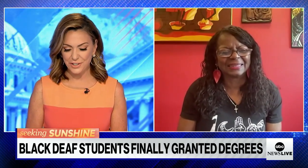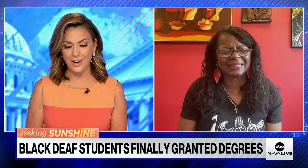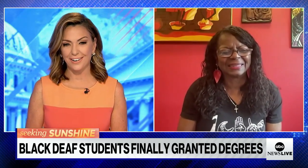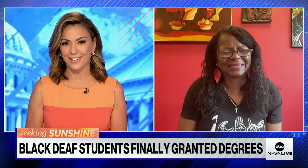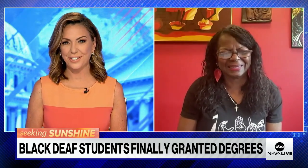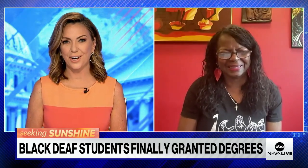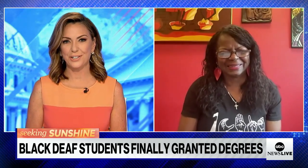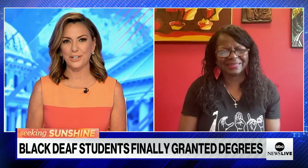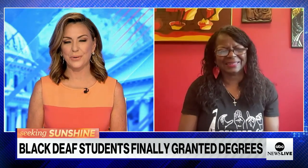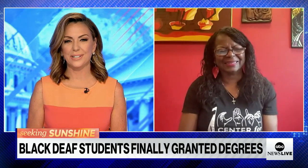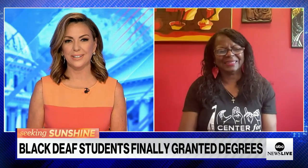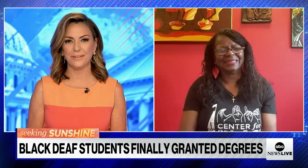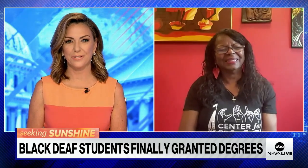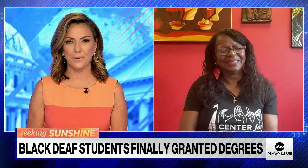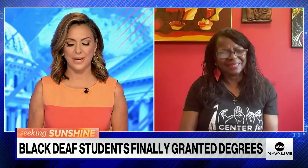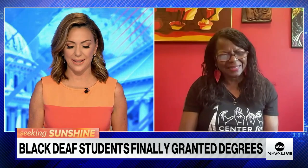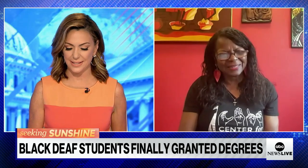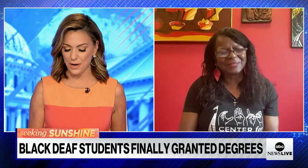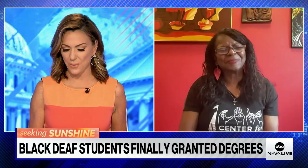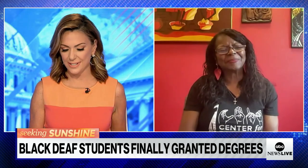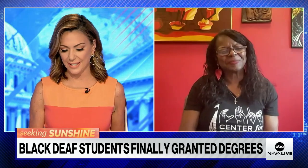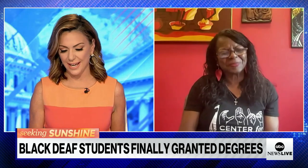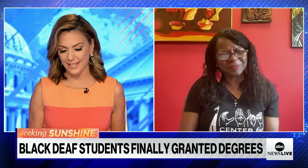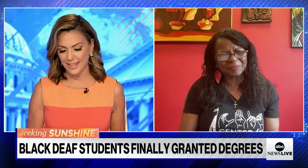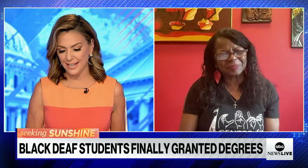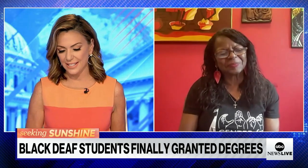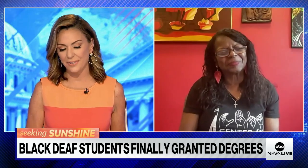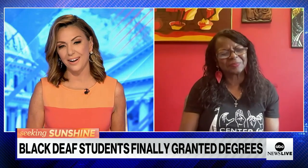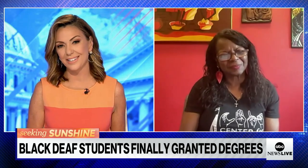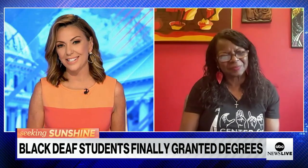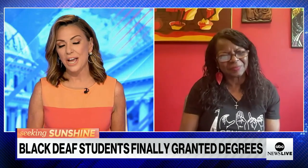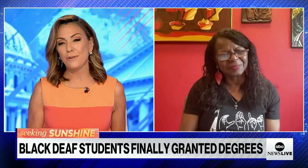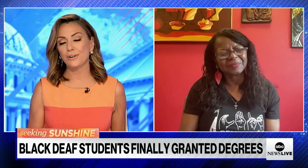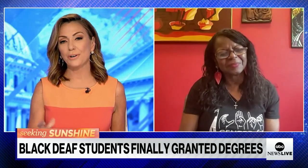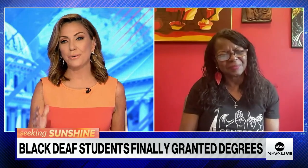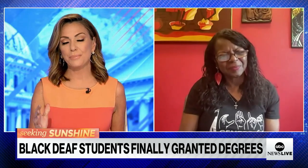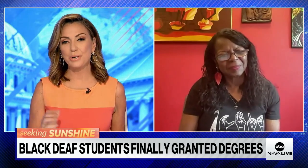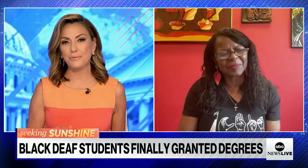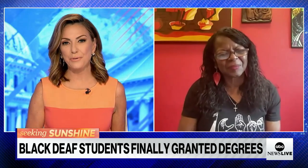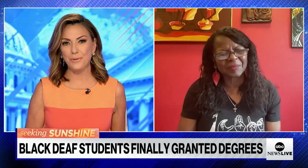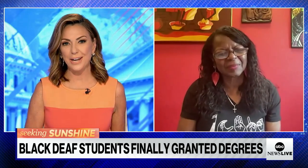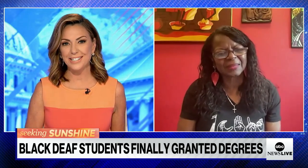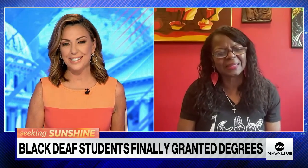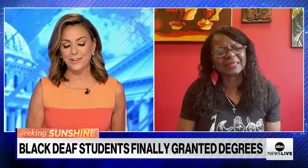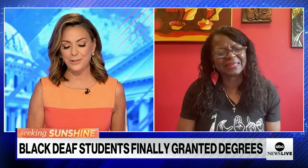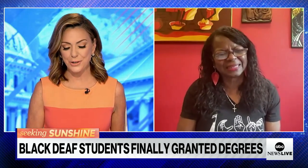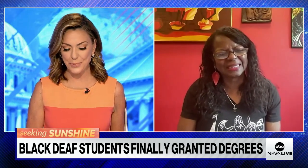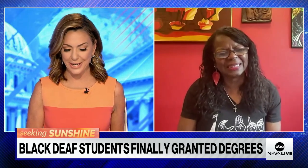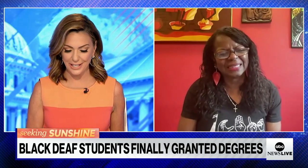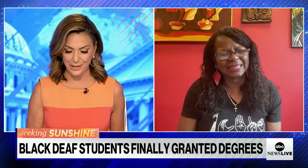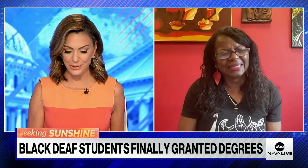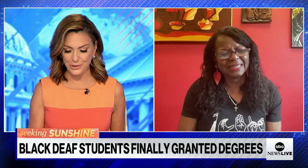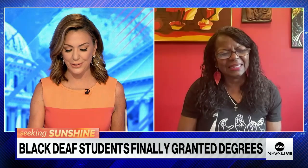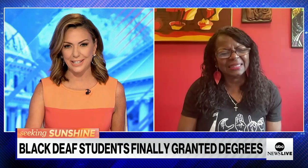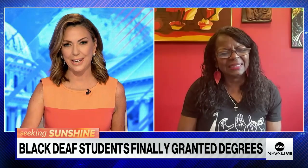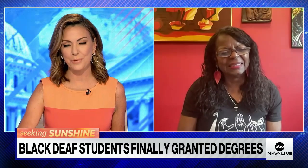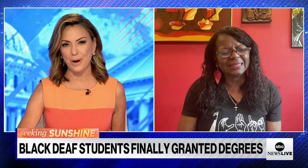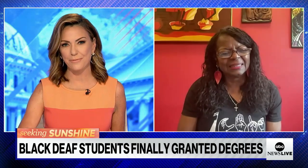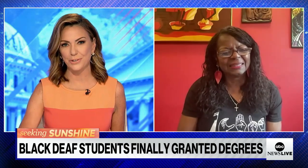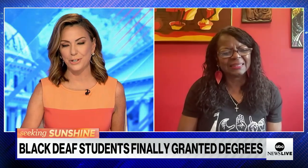an honor to talk to you and to lift up Gallaudet once again. And thanks, Yvonne, for your beautiful voice, your interpreting. And also, Jolinda, I'm grateful to